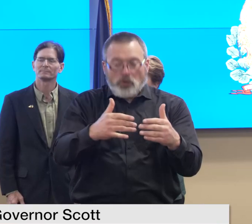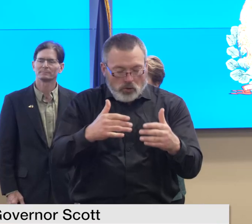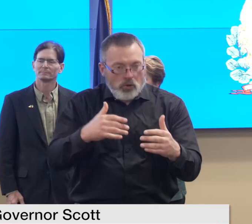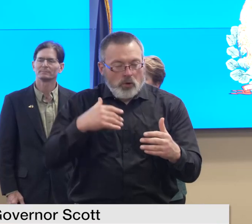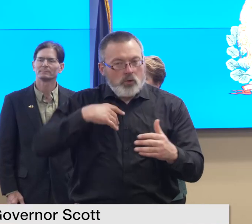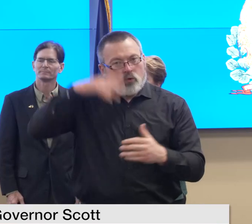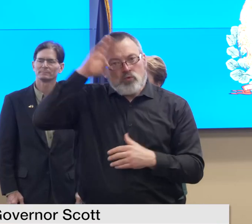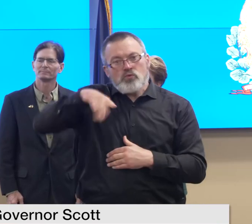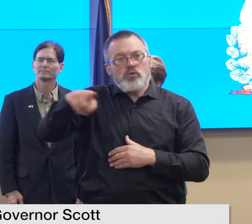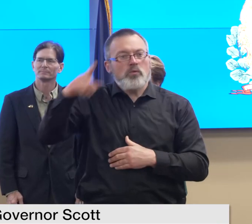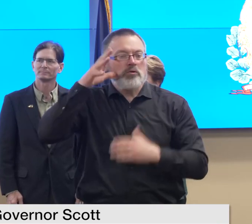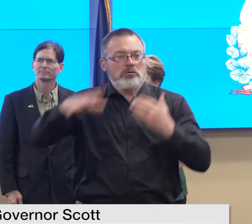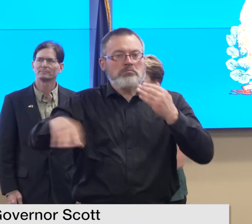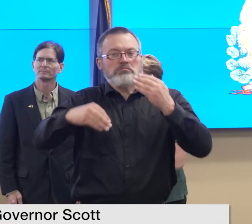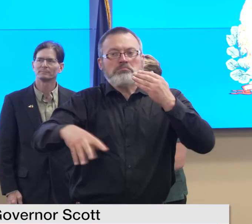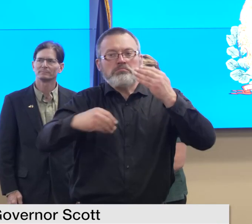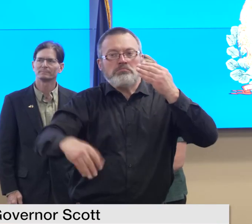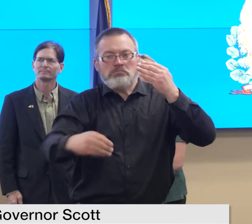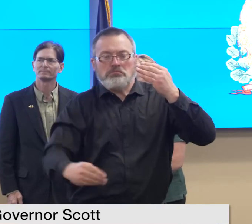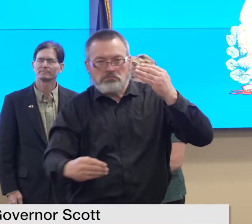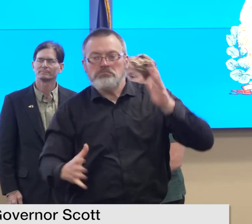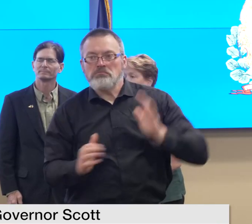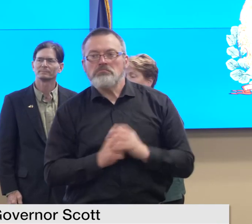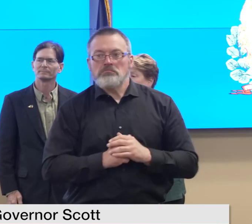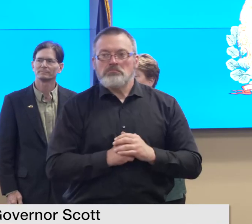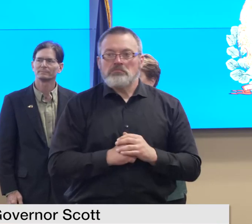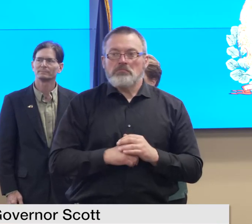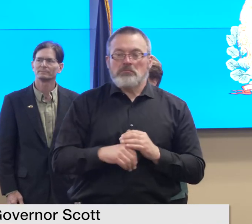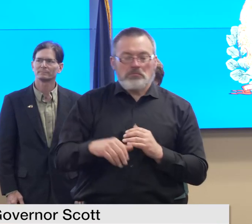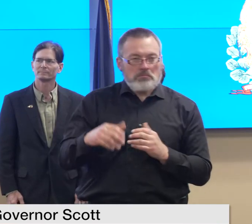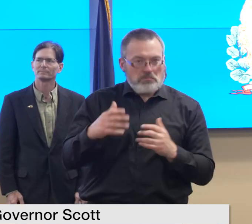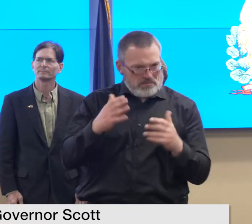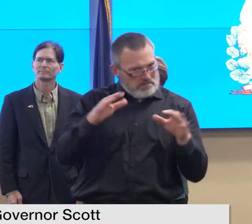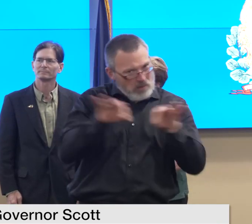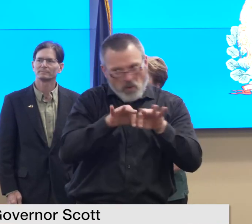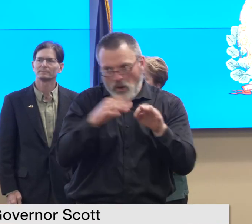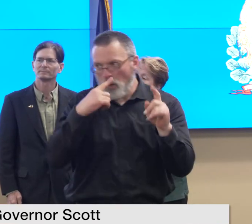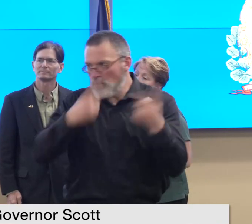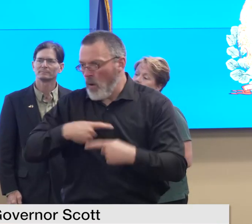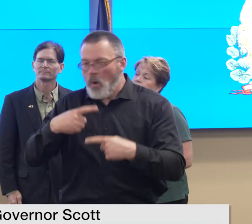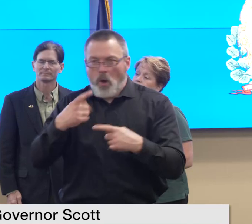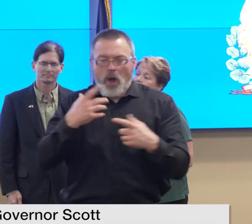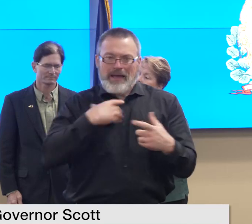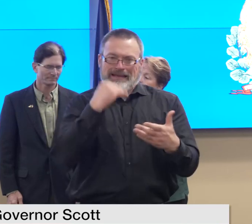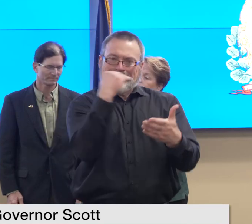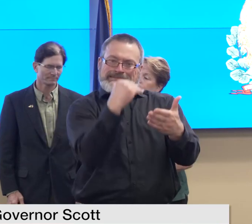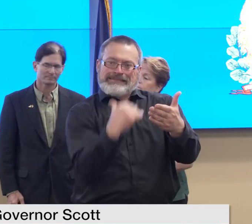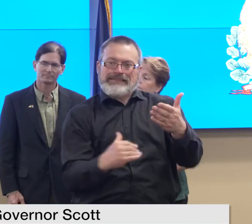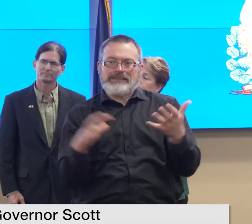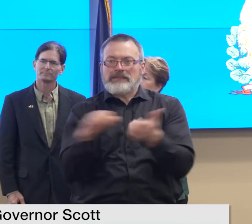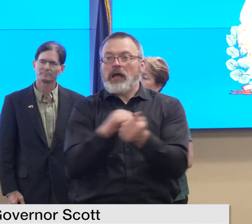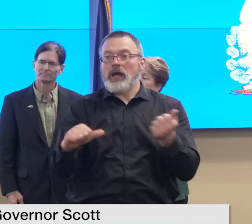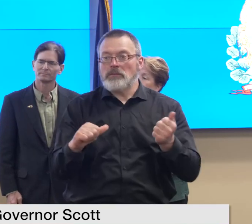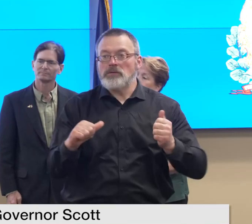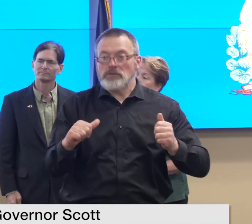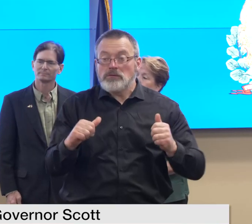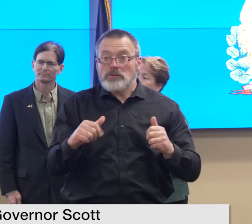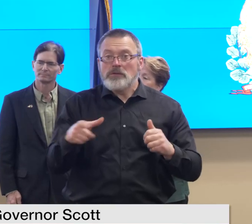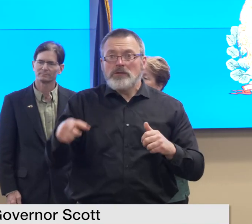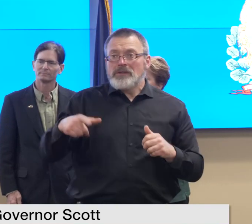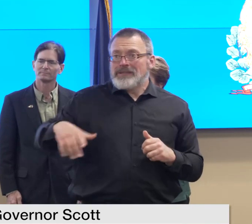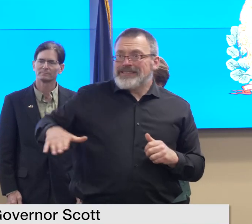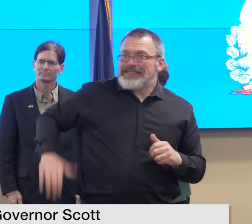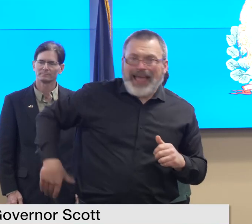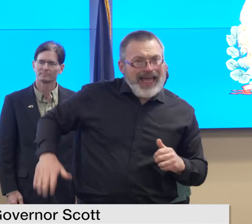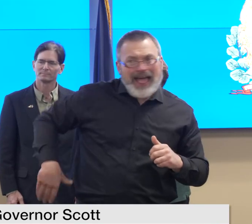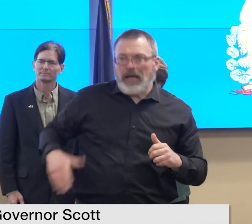request if there's enough damage so please if you haven't already done so call 211 to report your